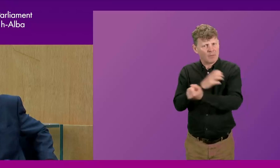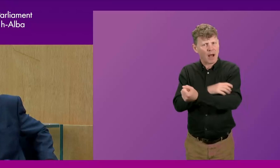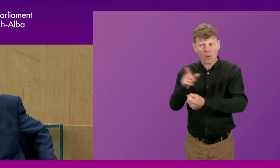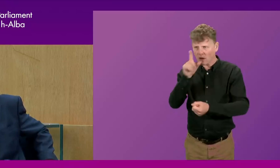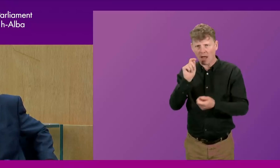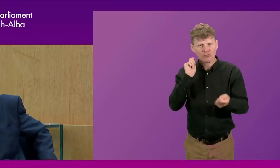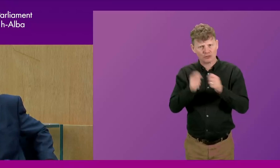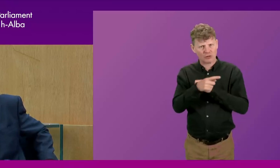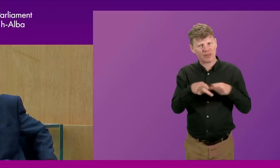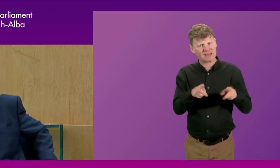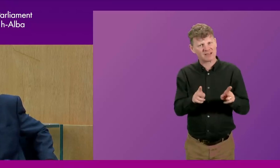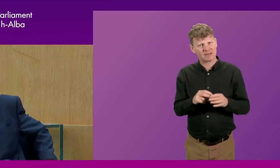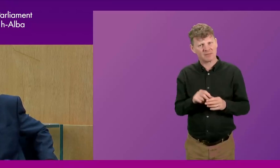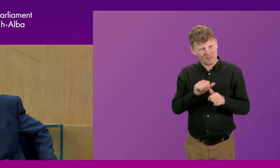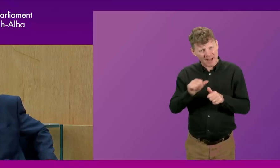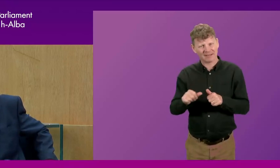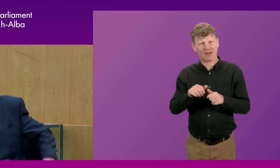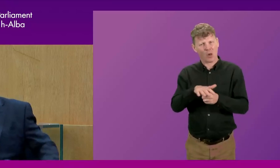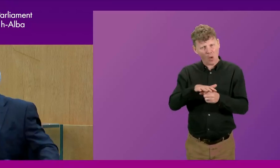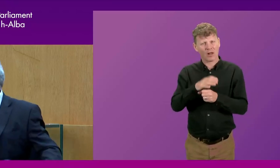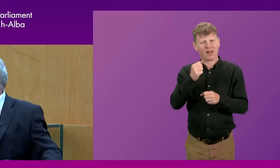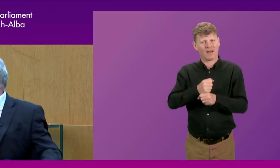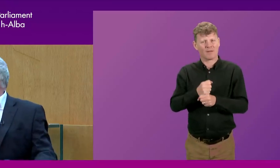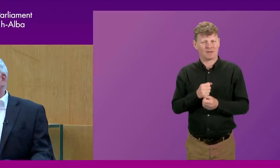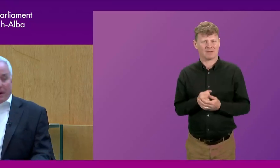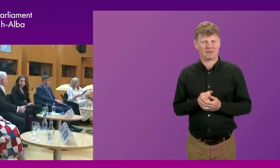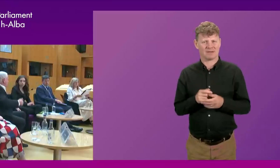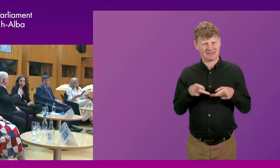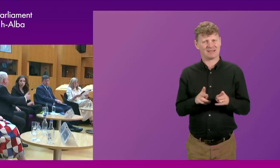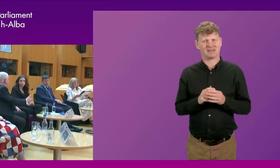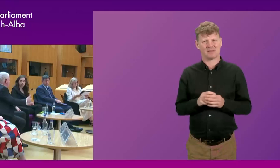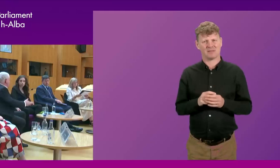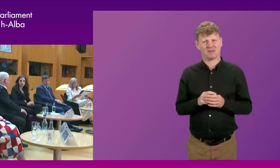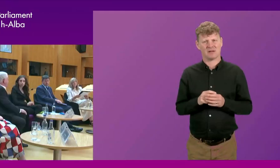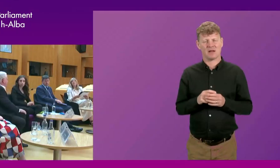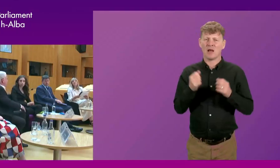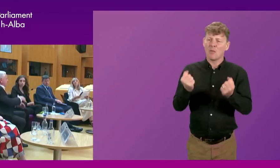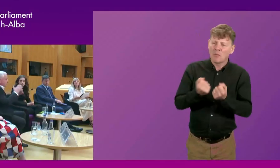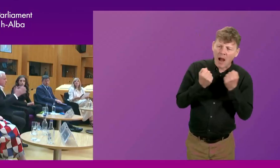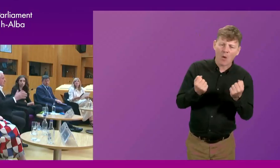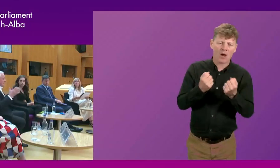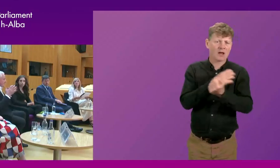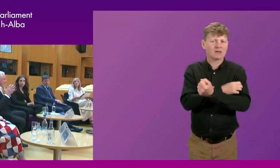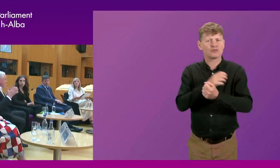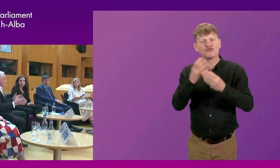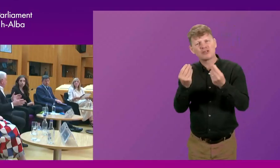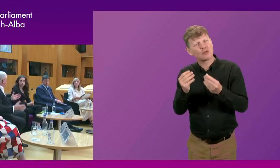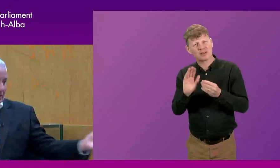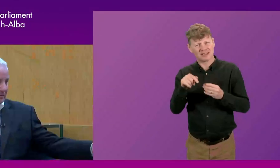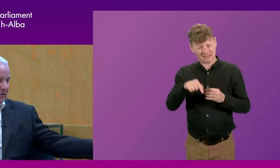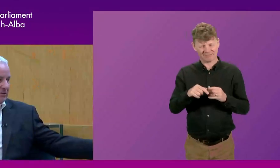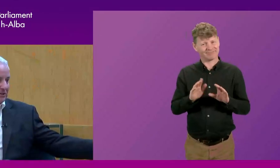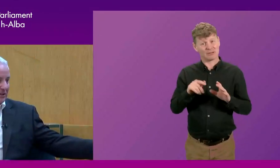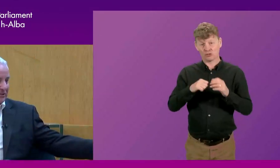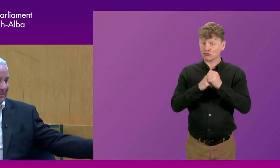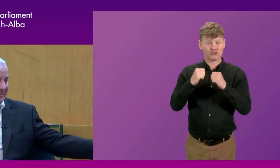system and have a better system of local government in Scotland. It's not just about the powers and the resources. We've got a structure that is not